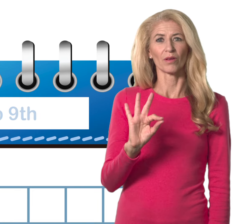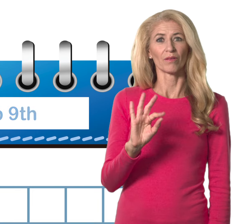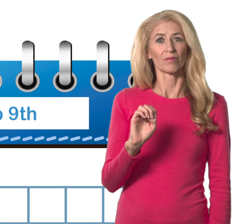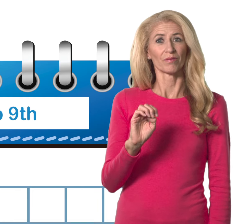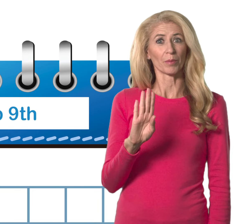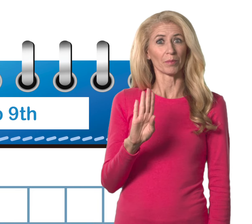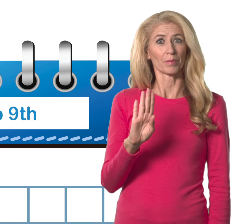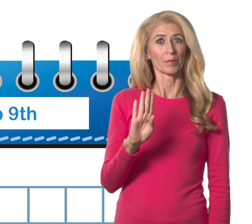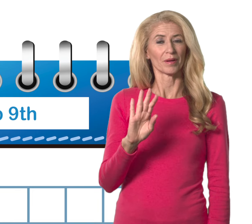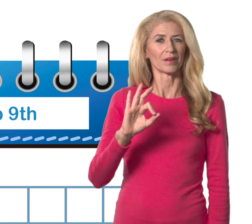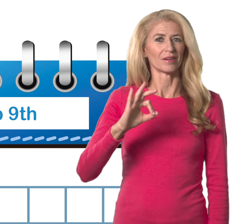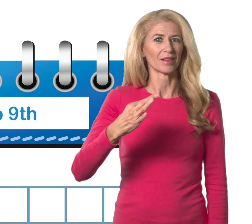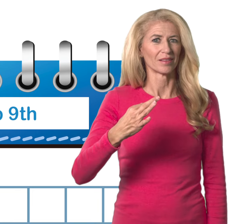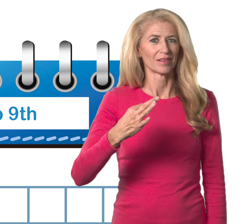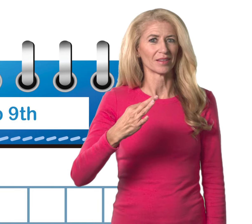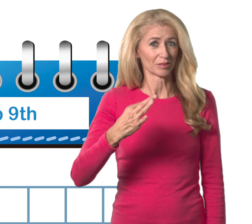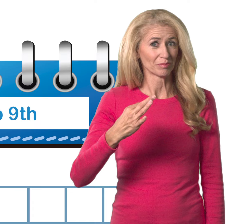February 9th.